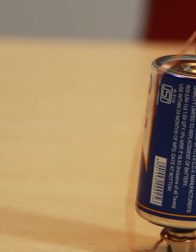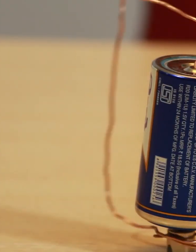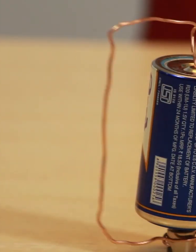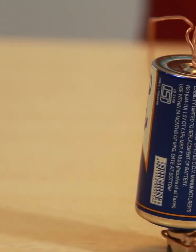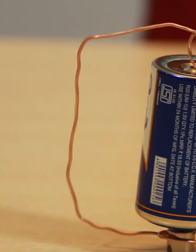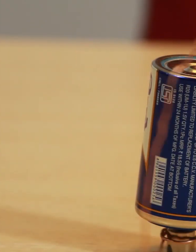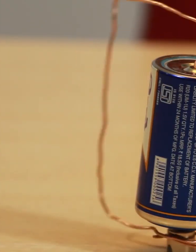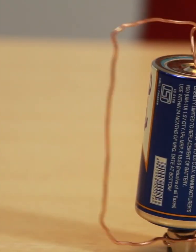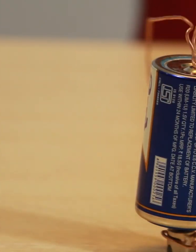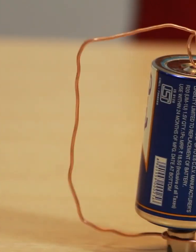see wow